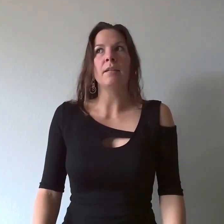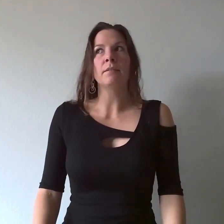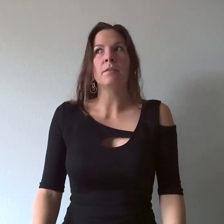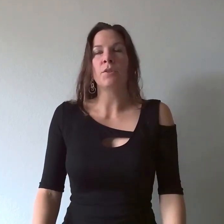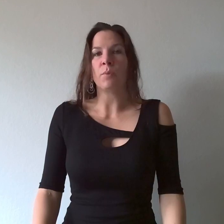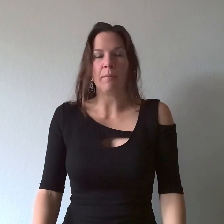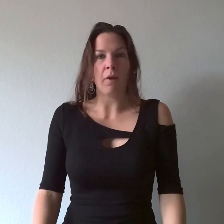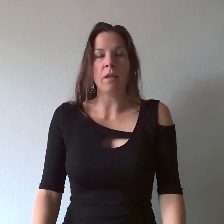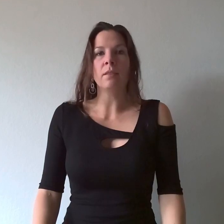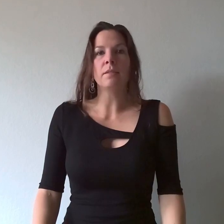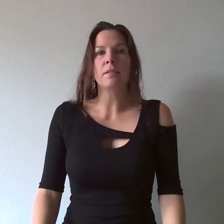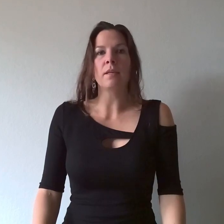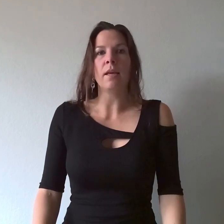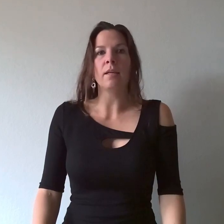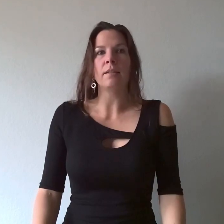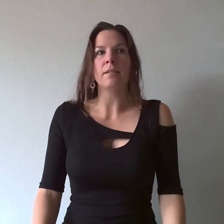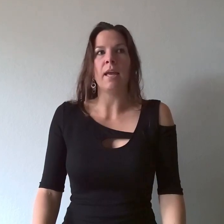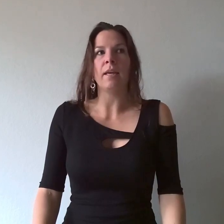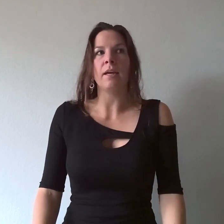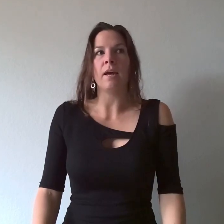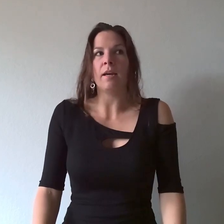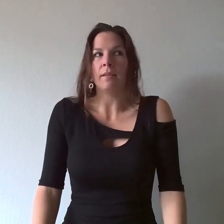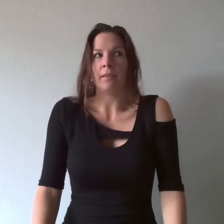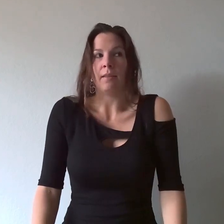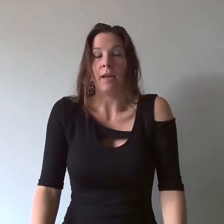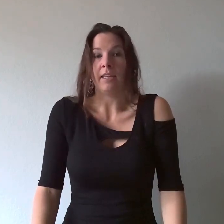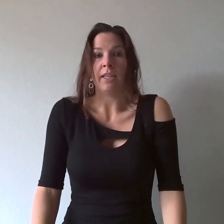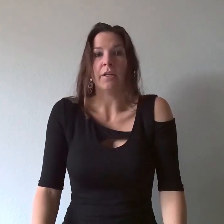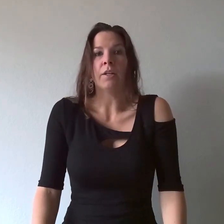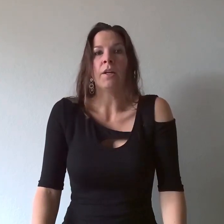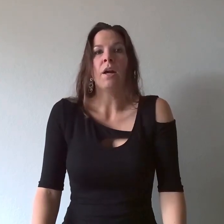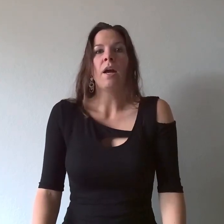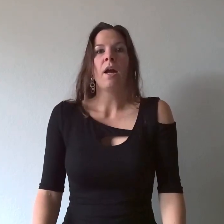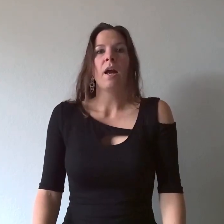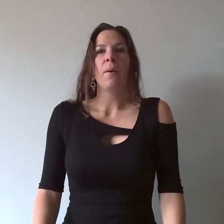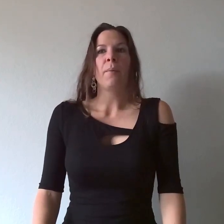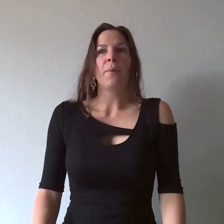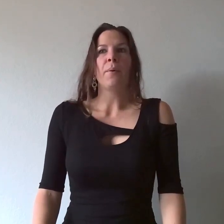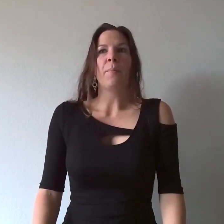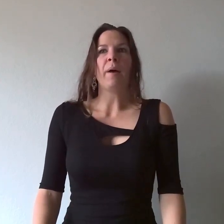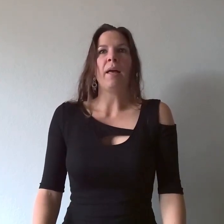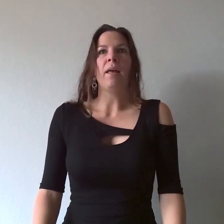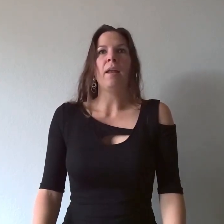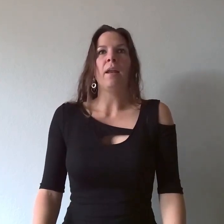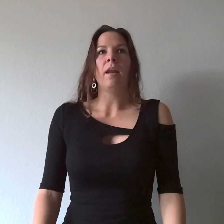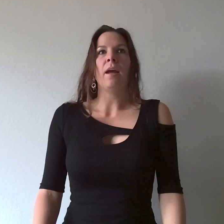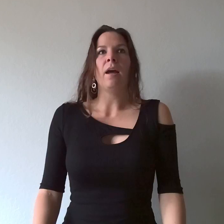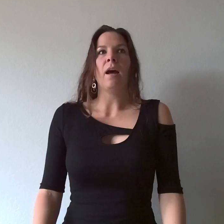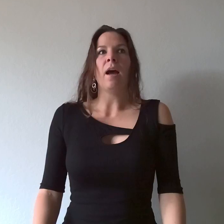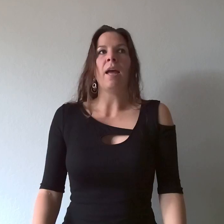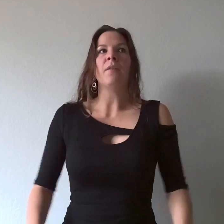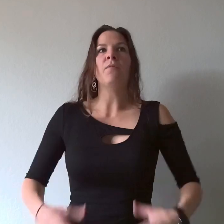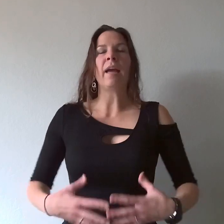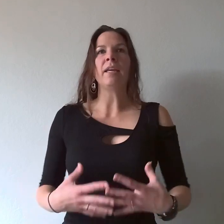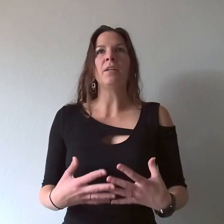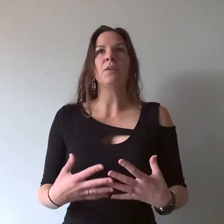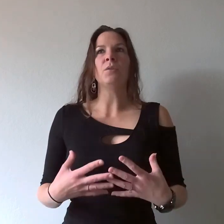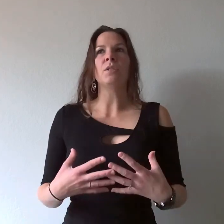three months it could take a year but I invite you to